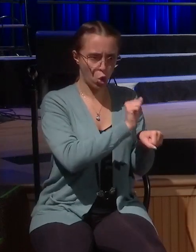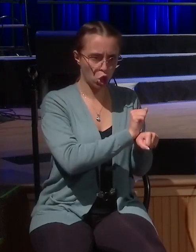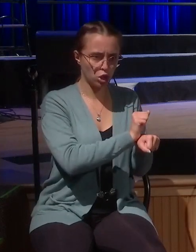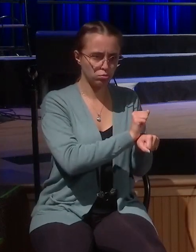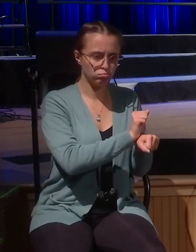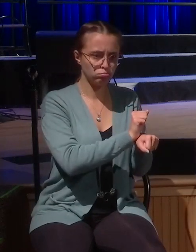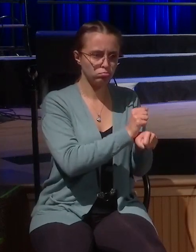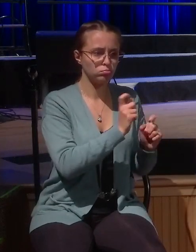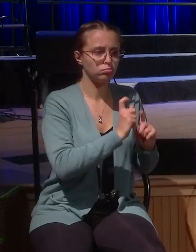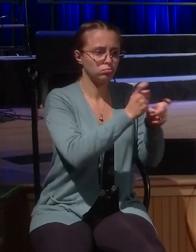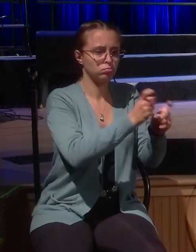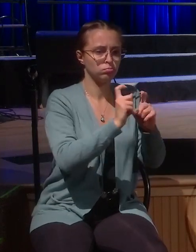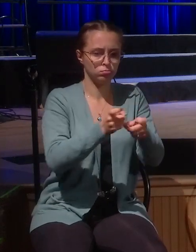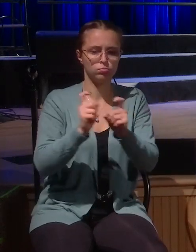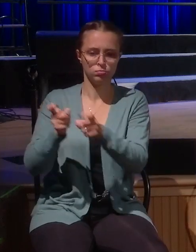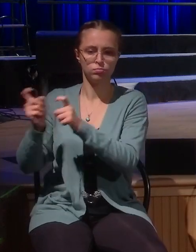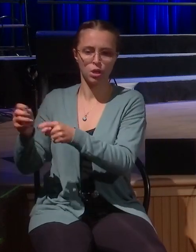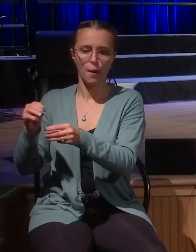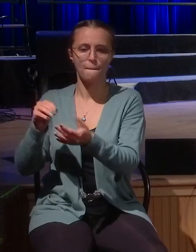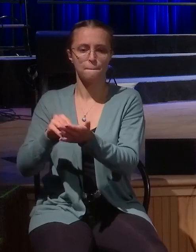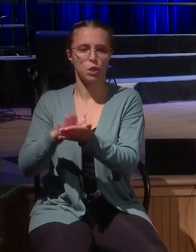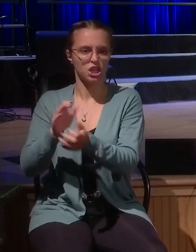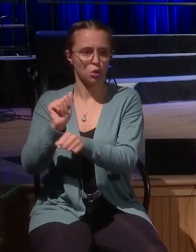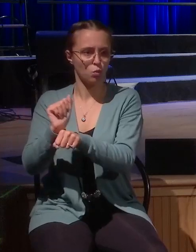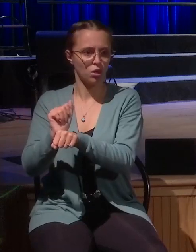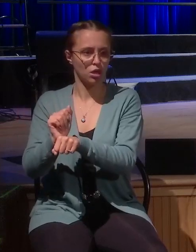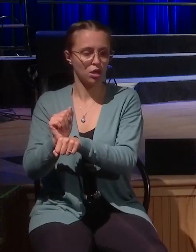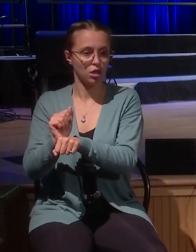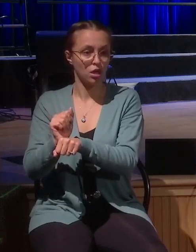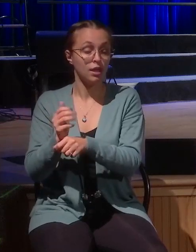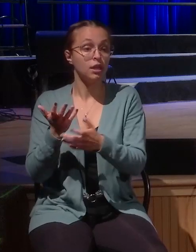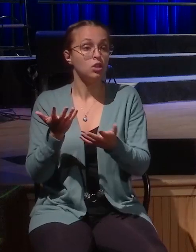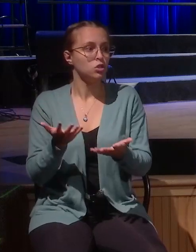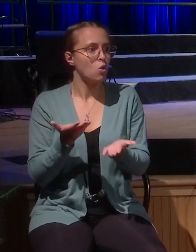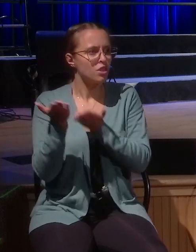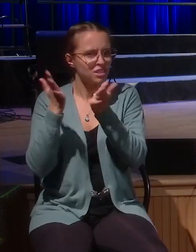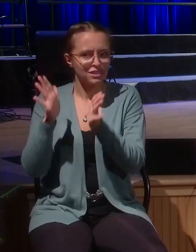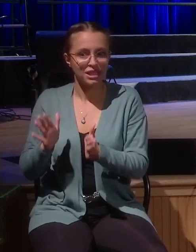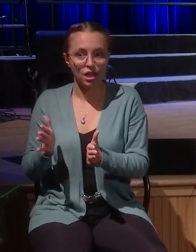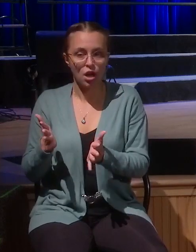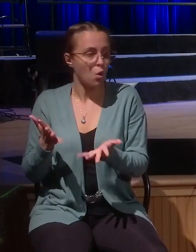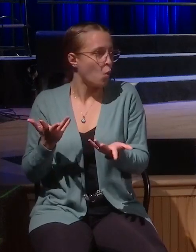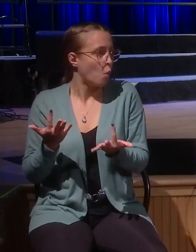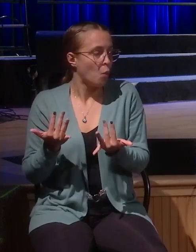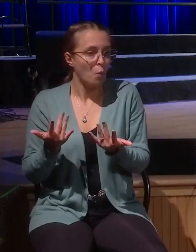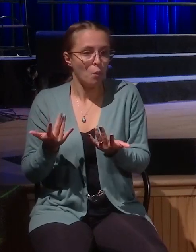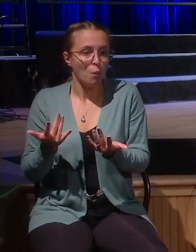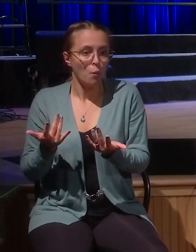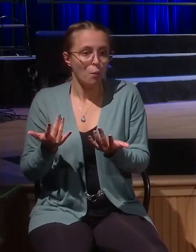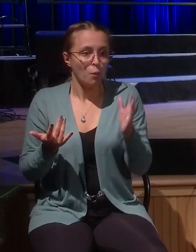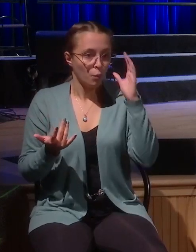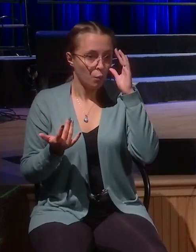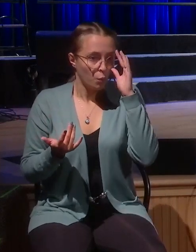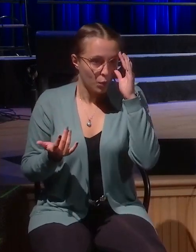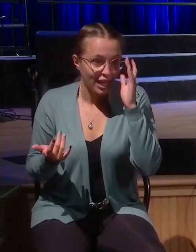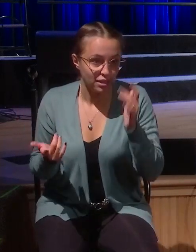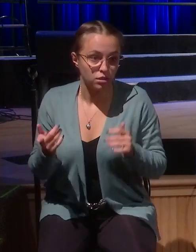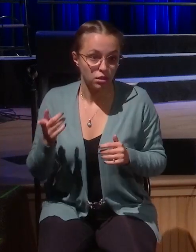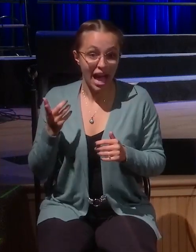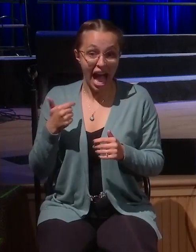his enemies send someone to say, hold on, we don't want this man to be our king. This is not our king. We don't want him. But he says, he is the king. He's due his kingship.